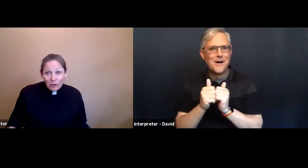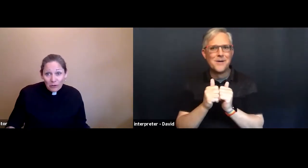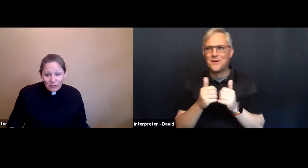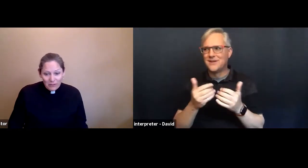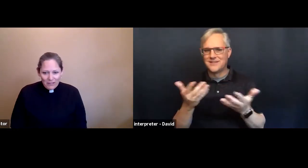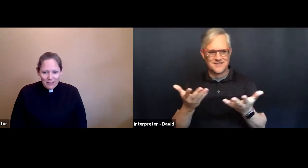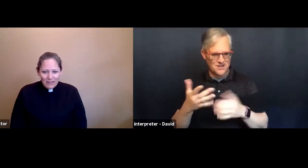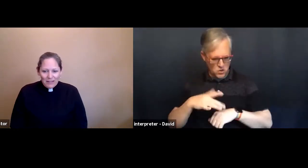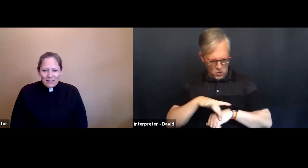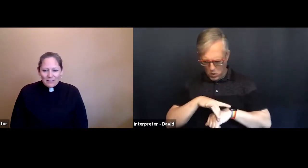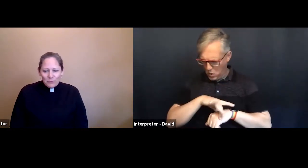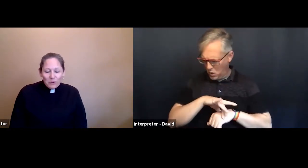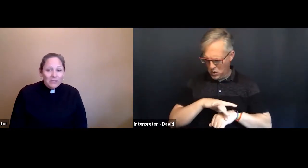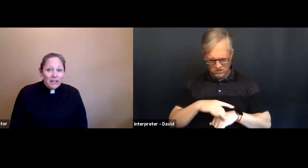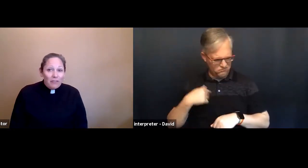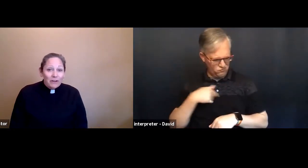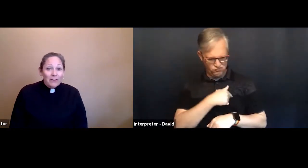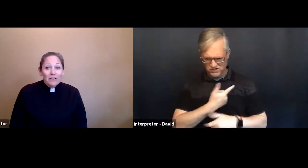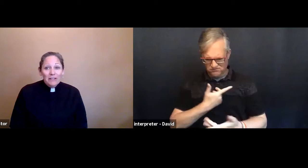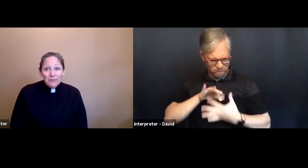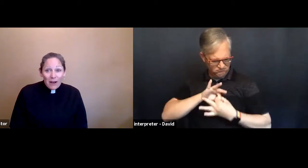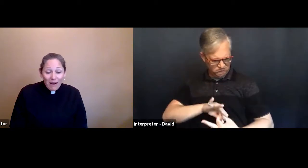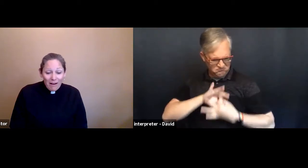earth, to one another, and to God?